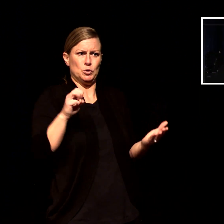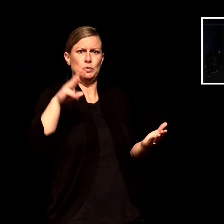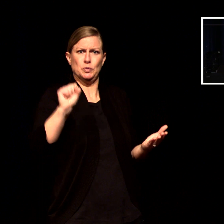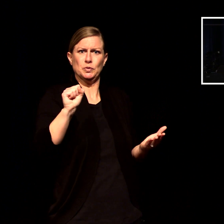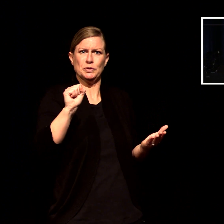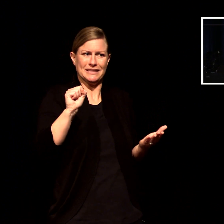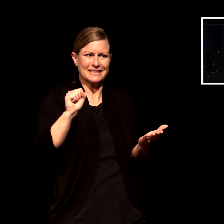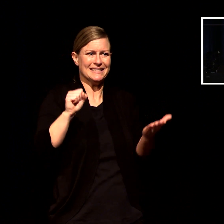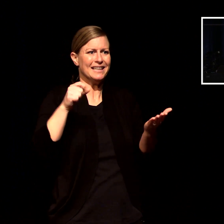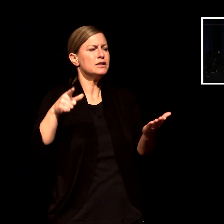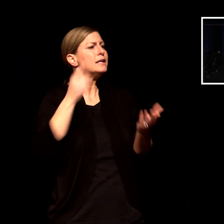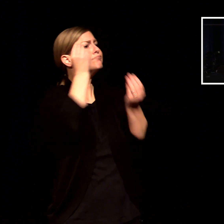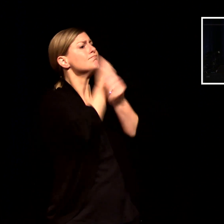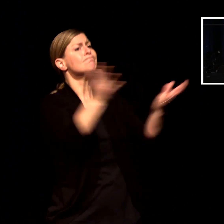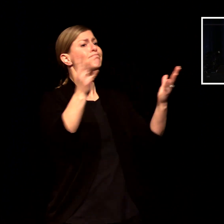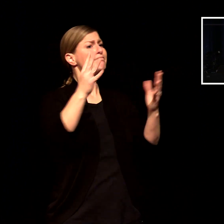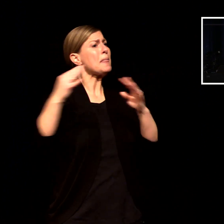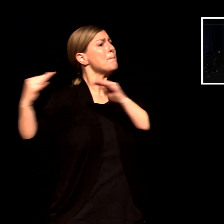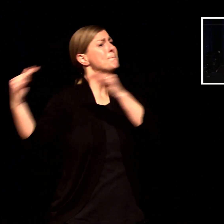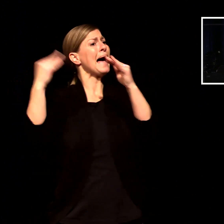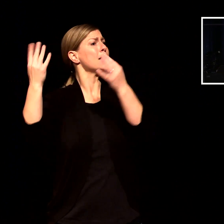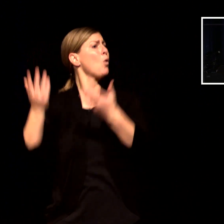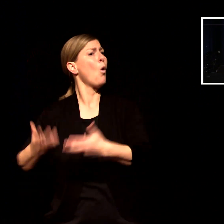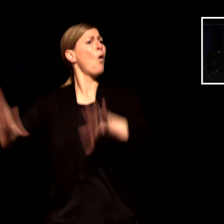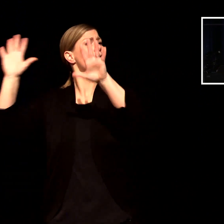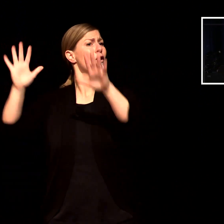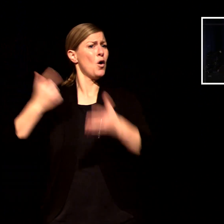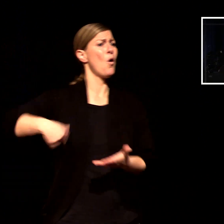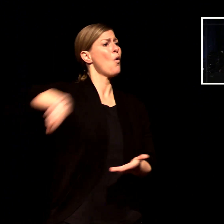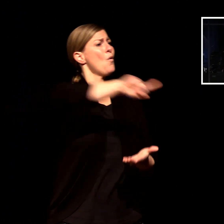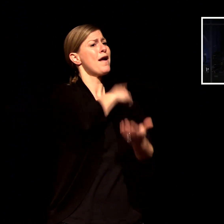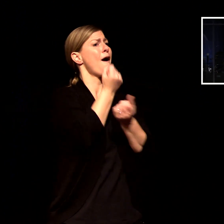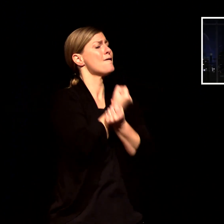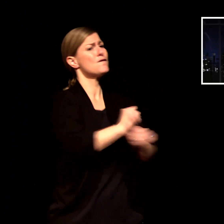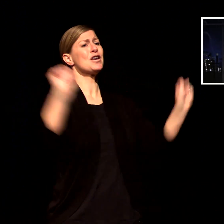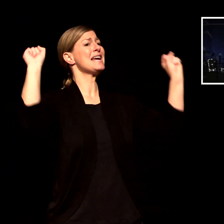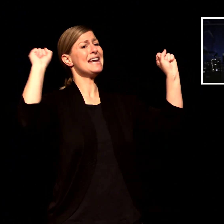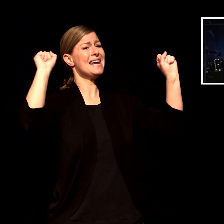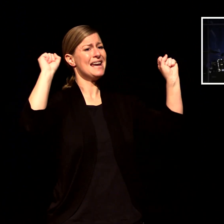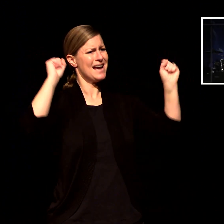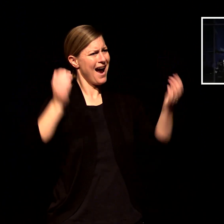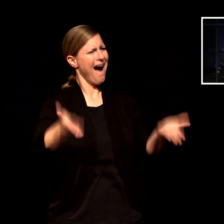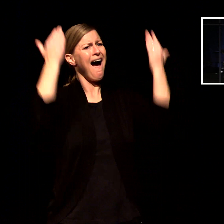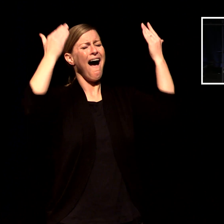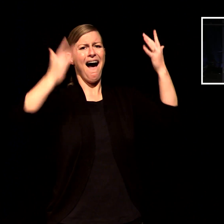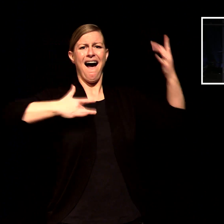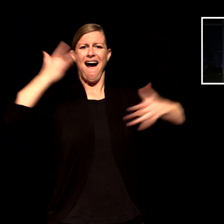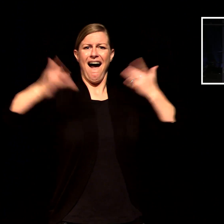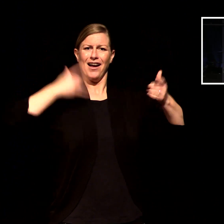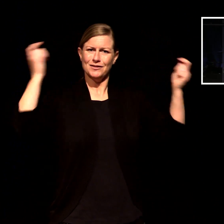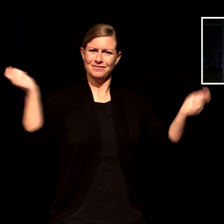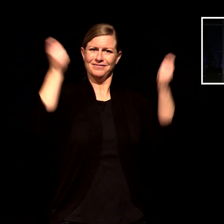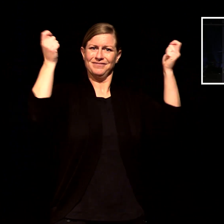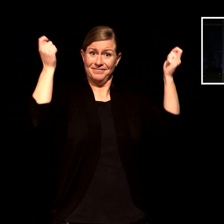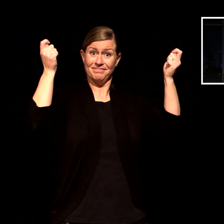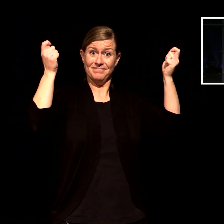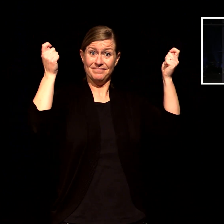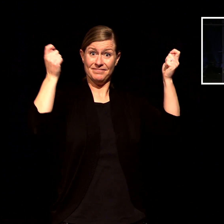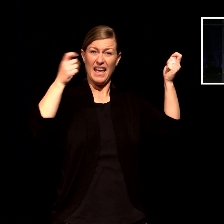is over we are free joy to you that's the gospel that is